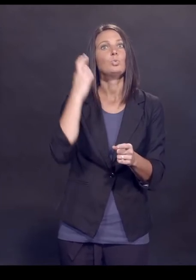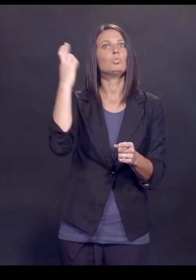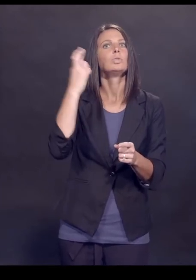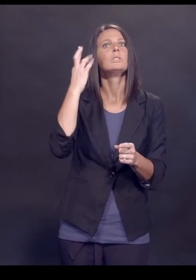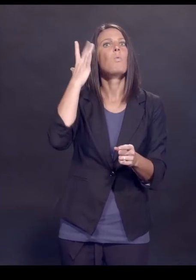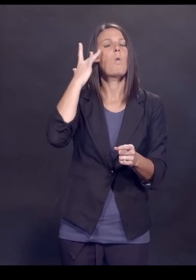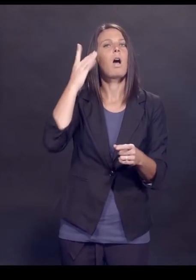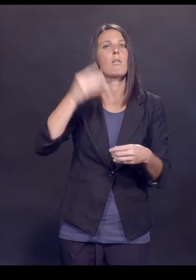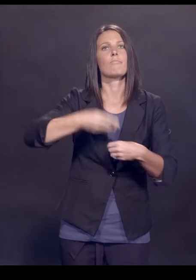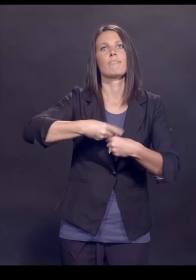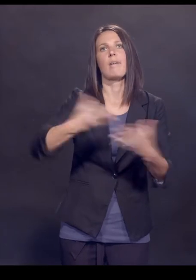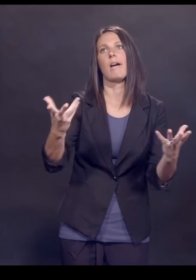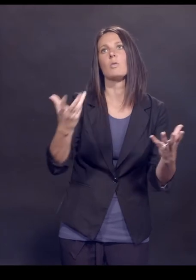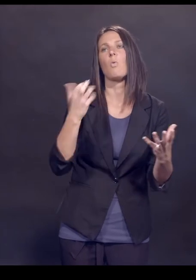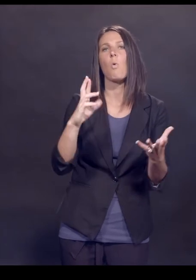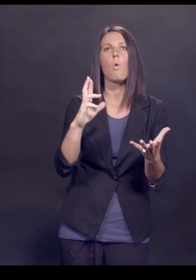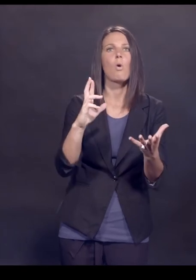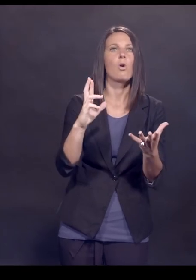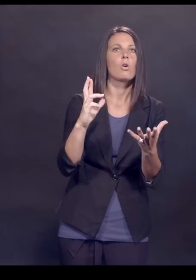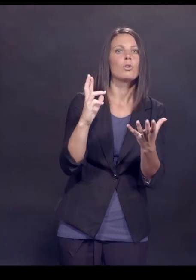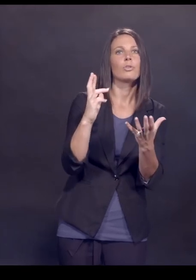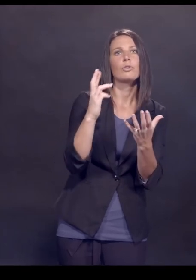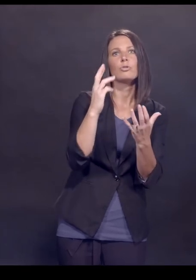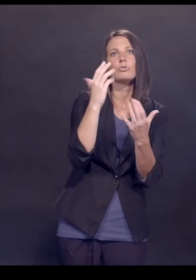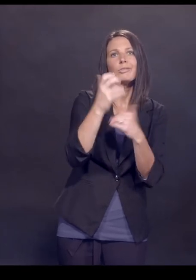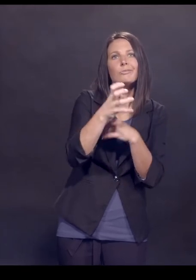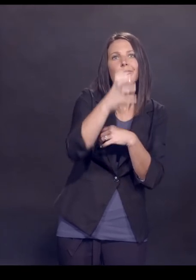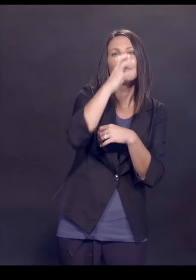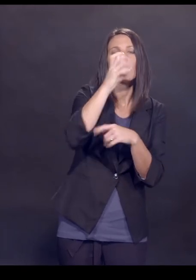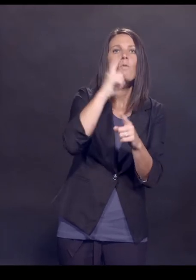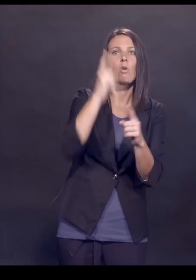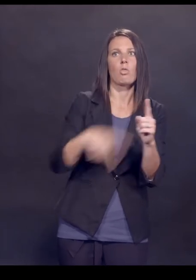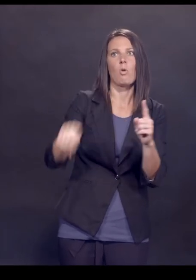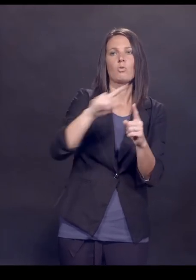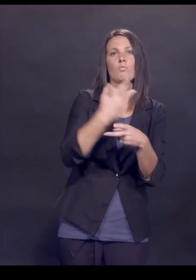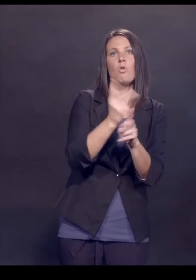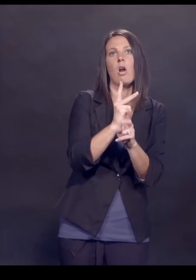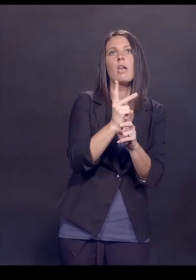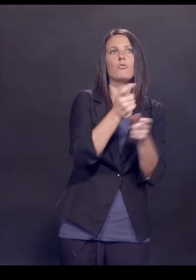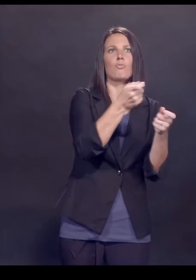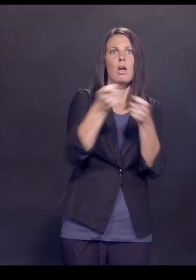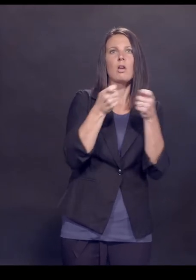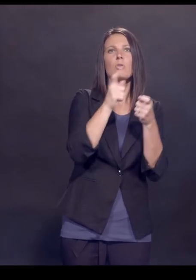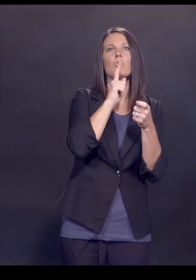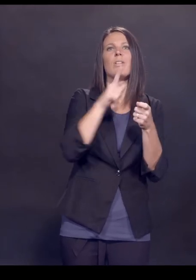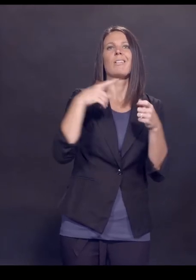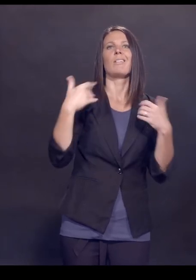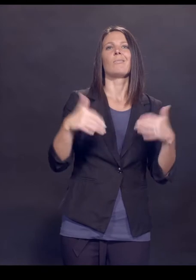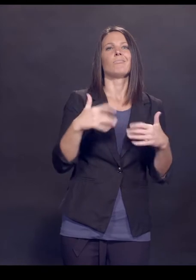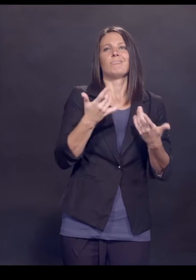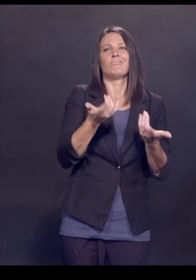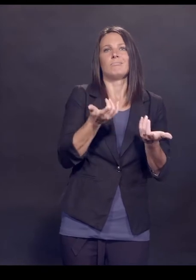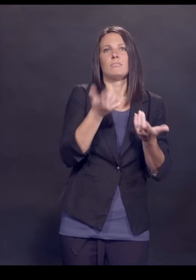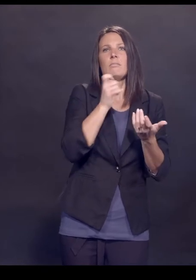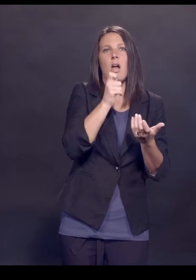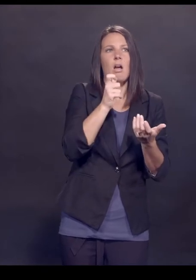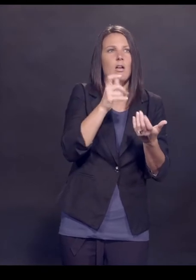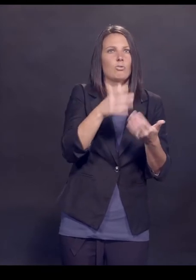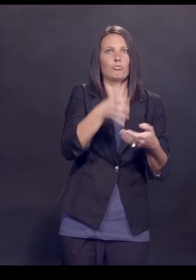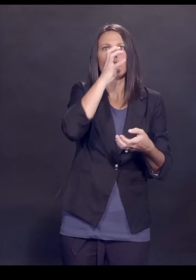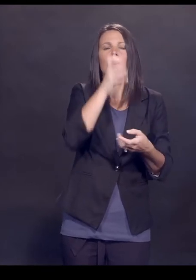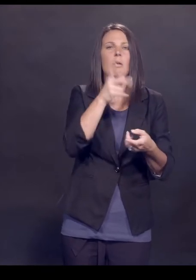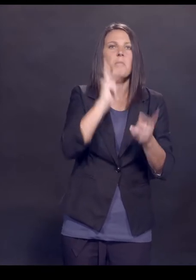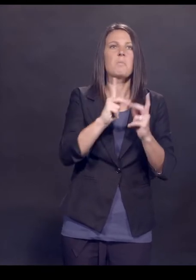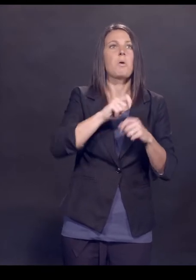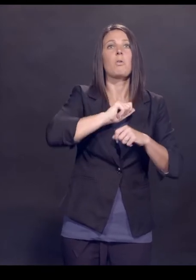for giving or the strictness by which these products are being regulated was really lax. And that we were just sort of